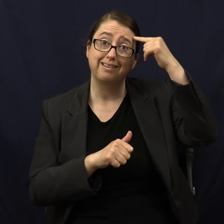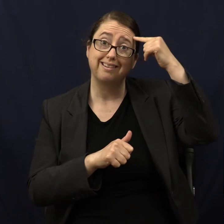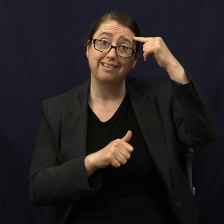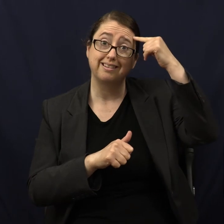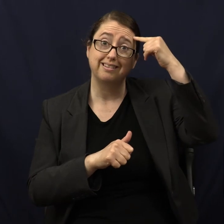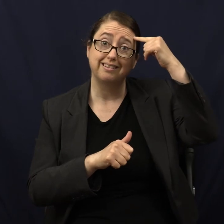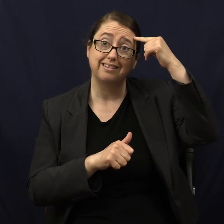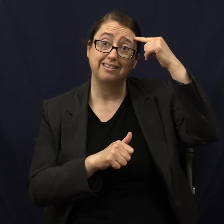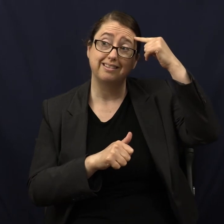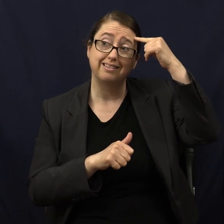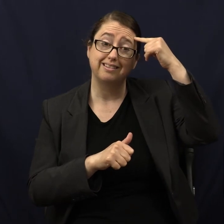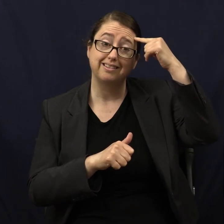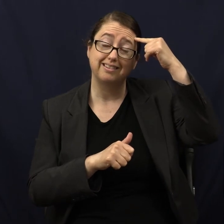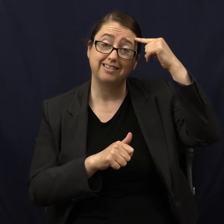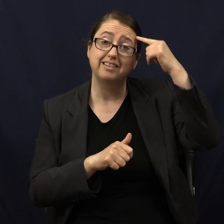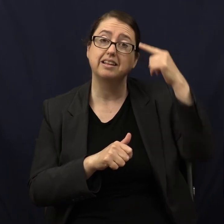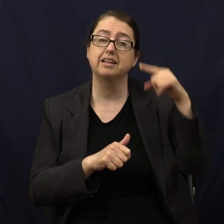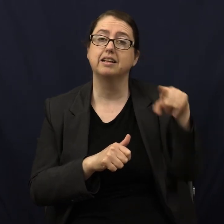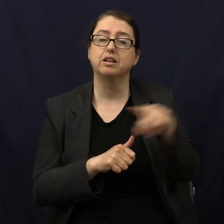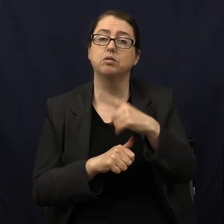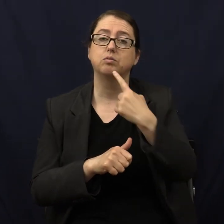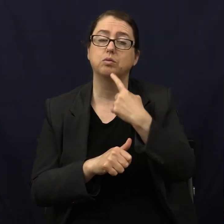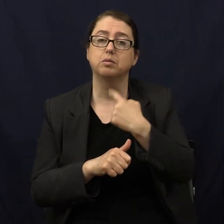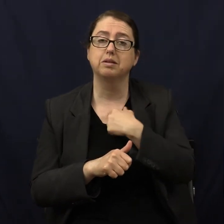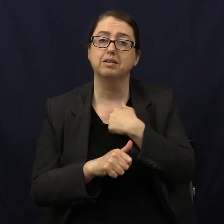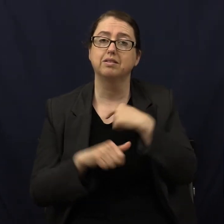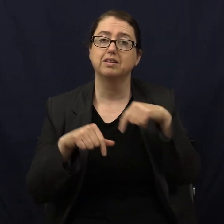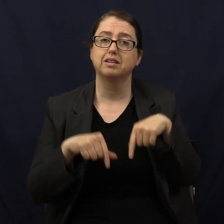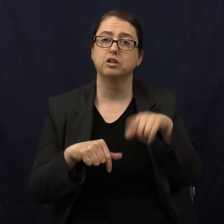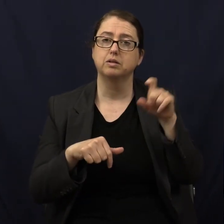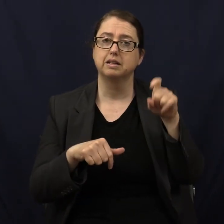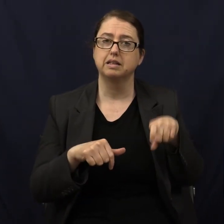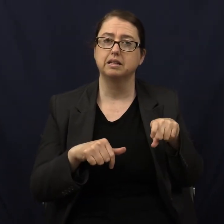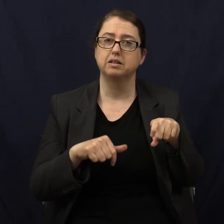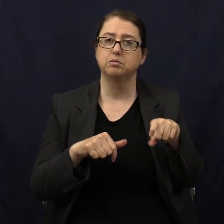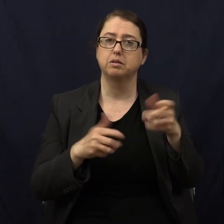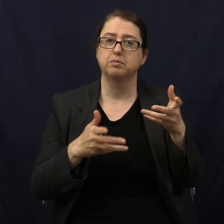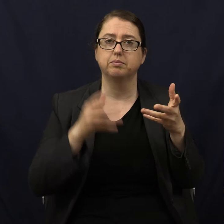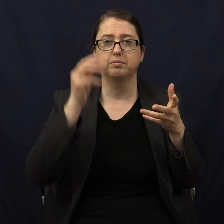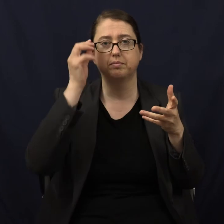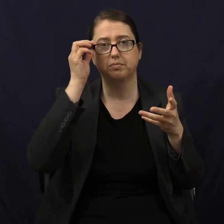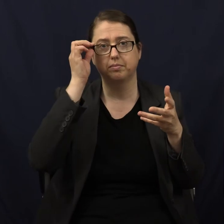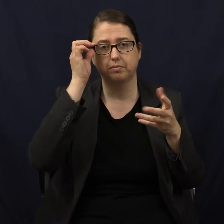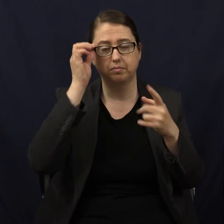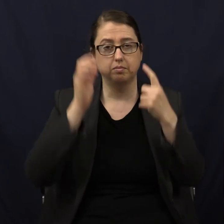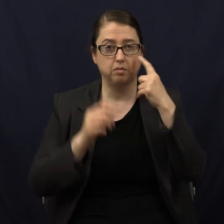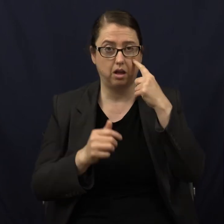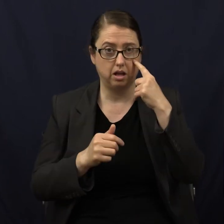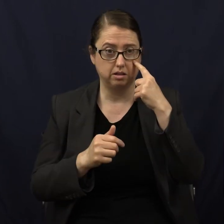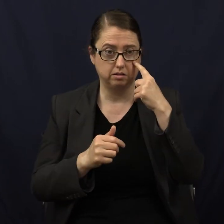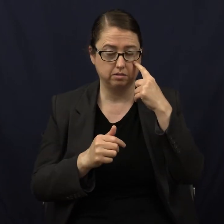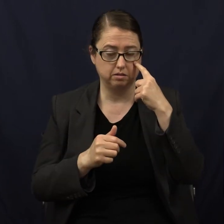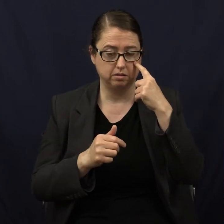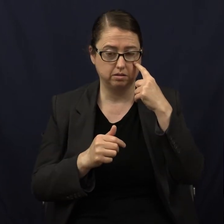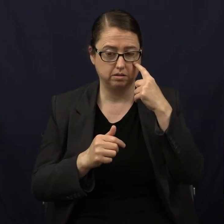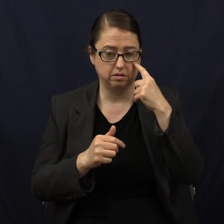Anyone want to know? Well, you just told me for this, you needed what? Your eyes,